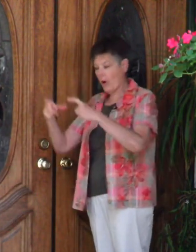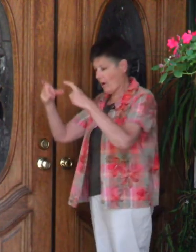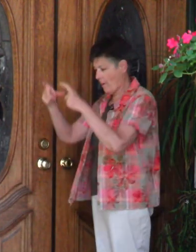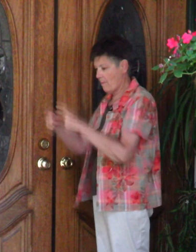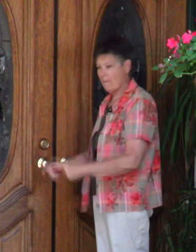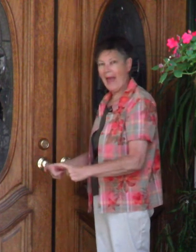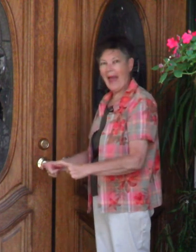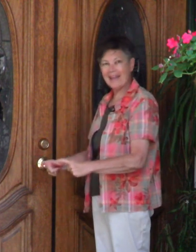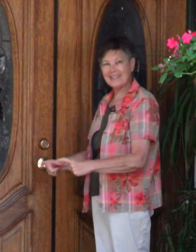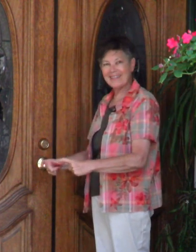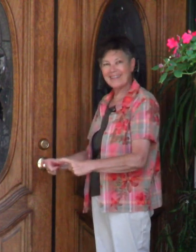mat.